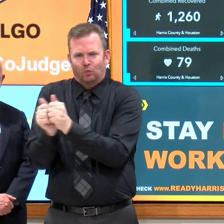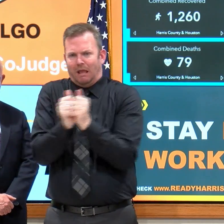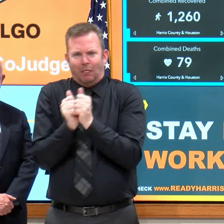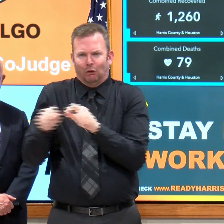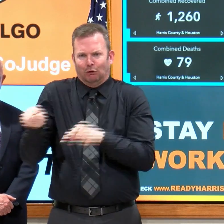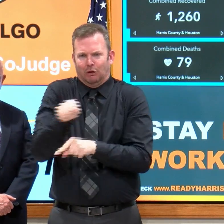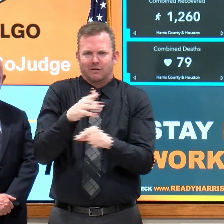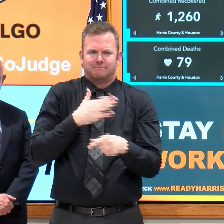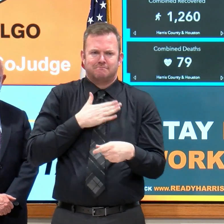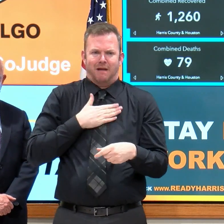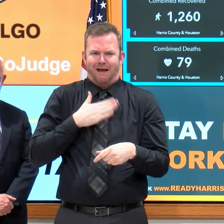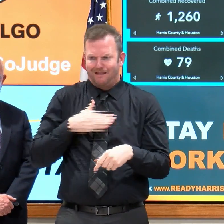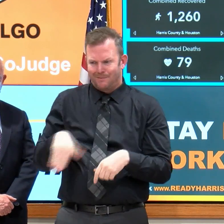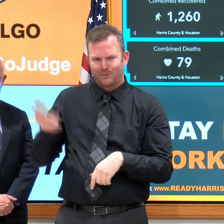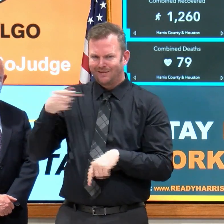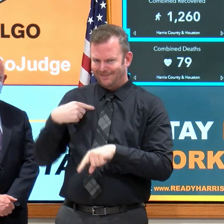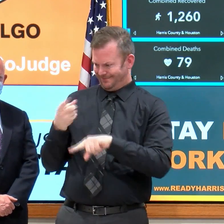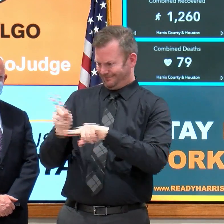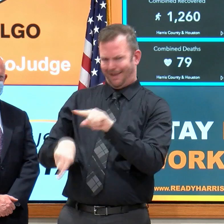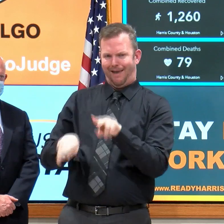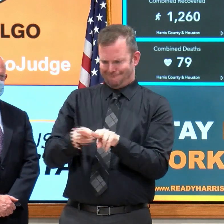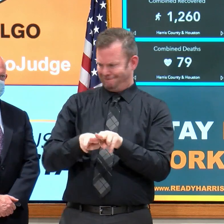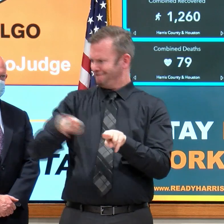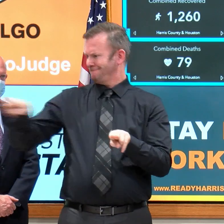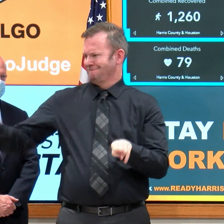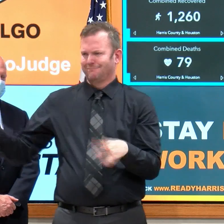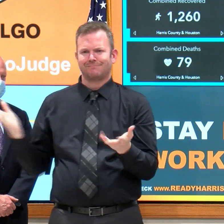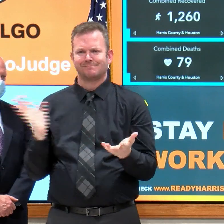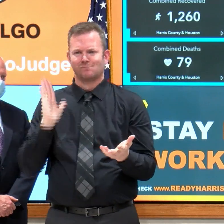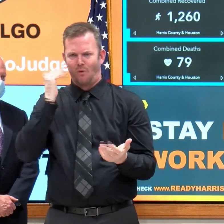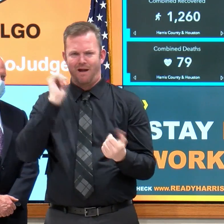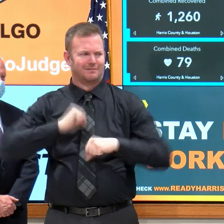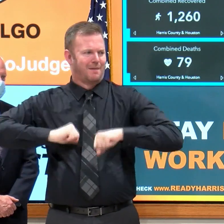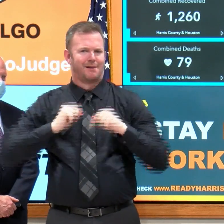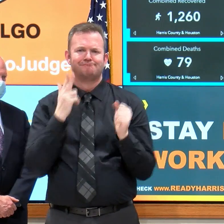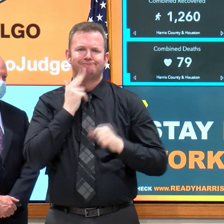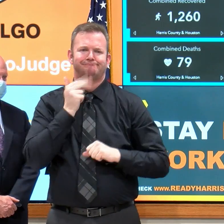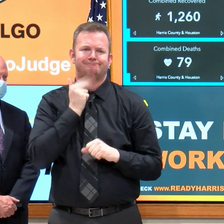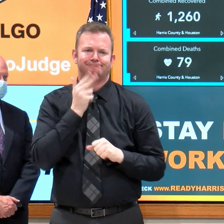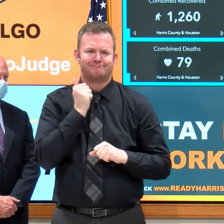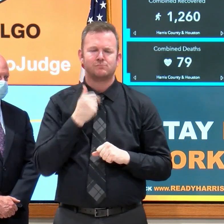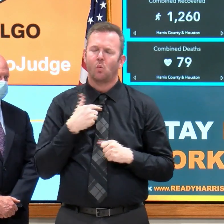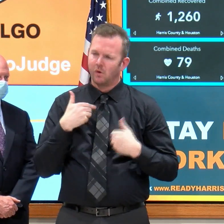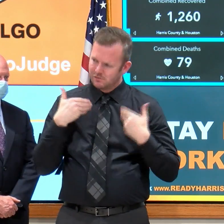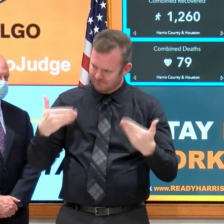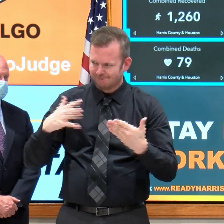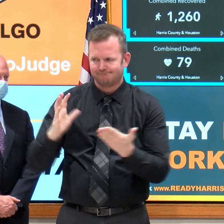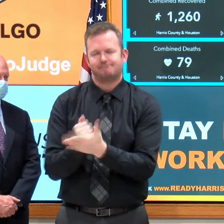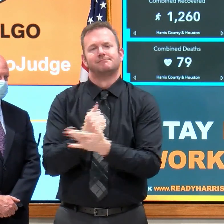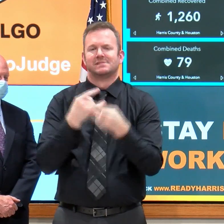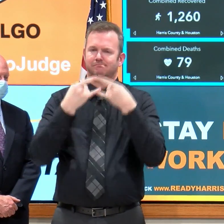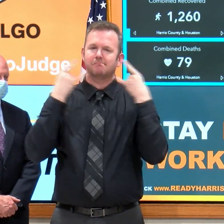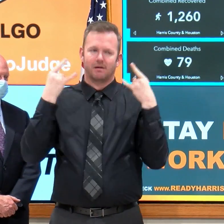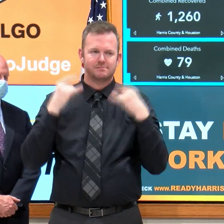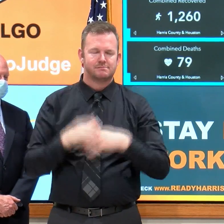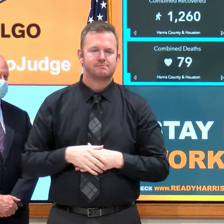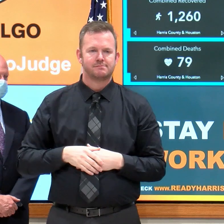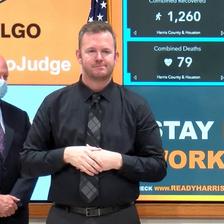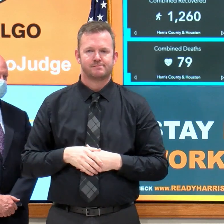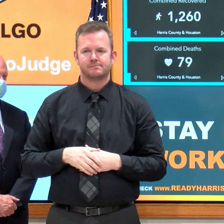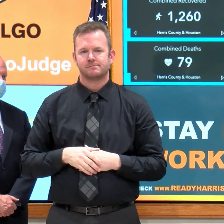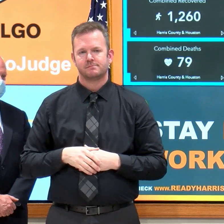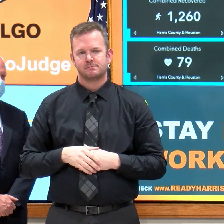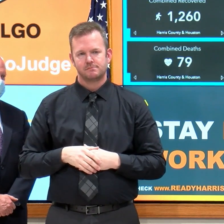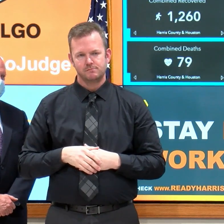And so in those circumstances, wearing face coverings can be very helpful in dealing and coping